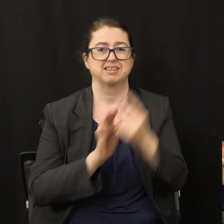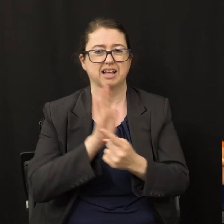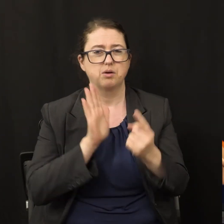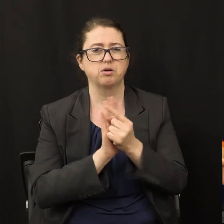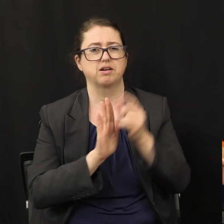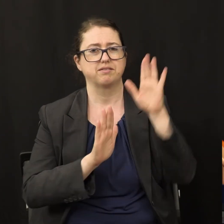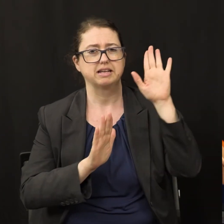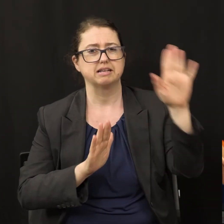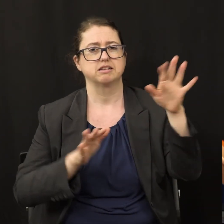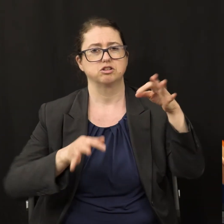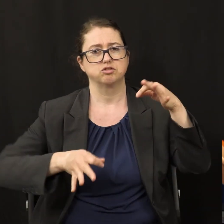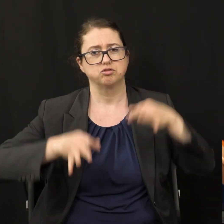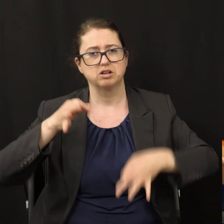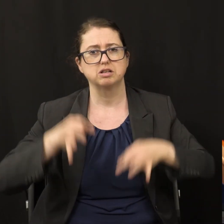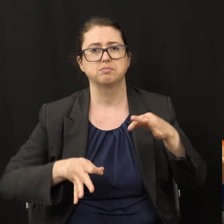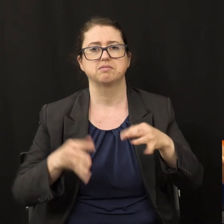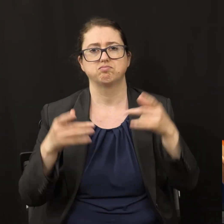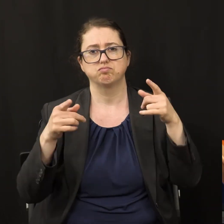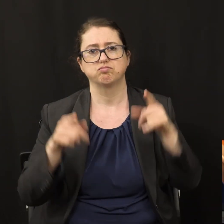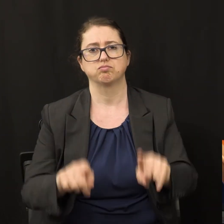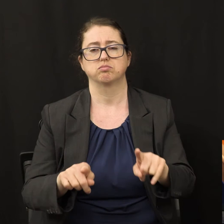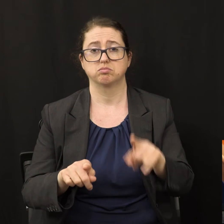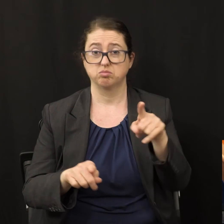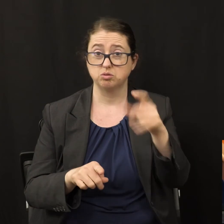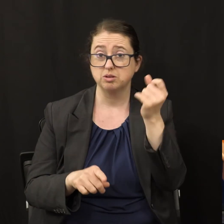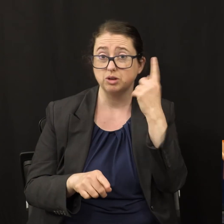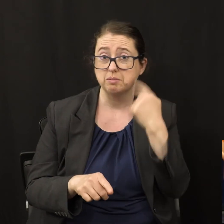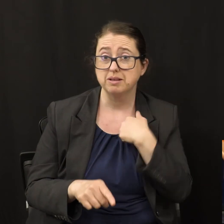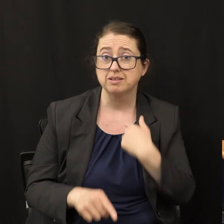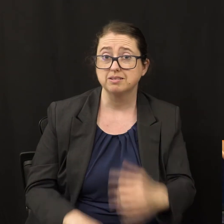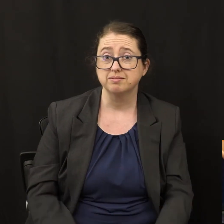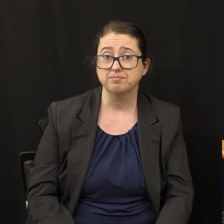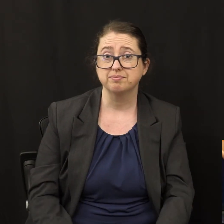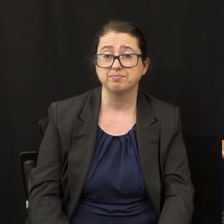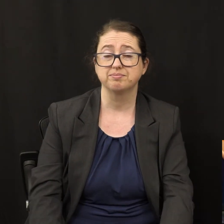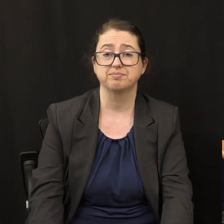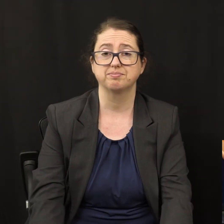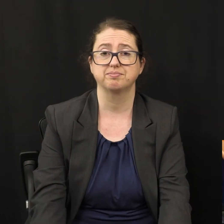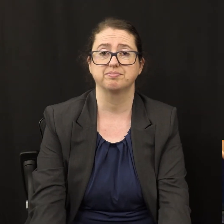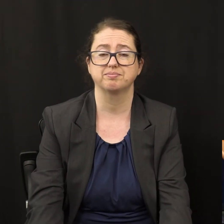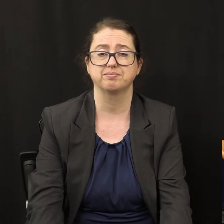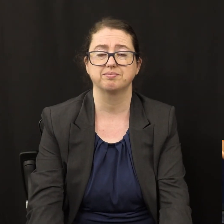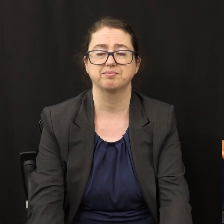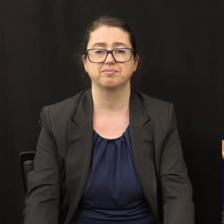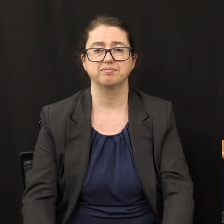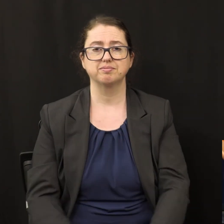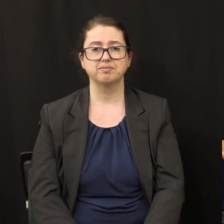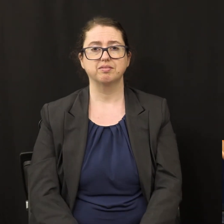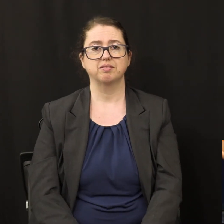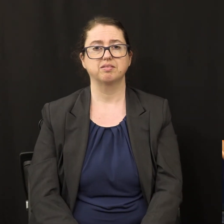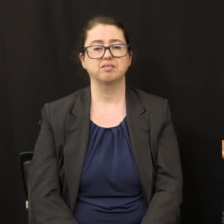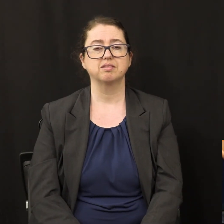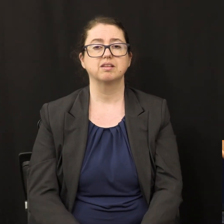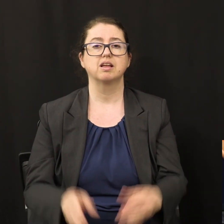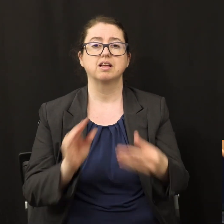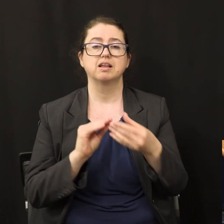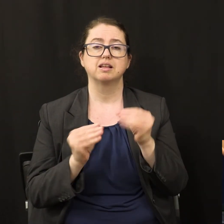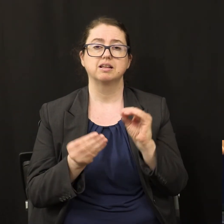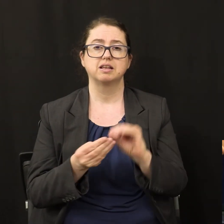judgment has come are you following me or not now let's go to amazing fact number 10